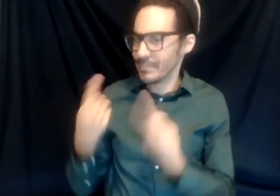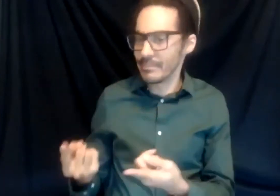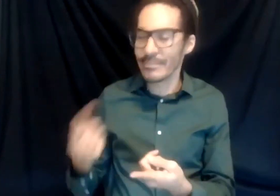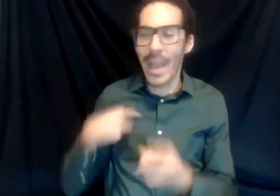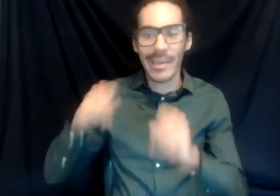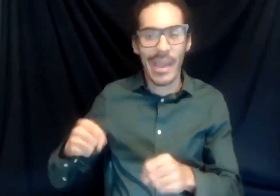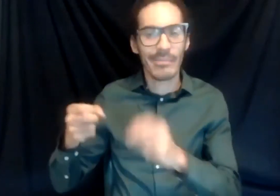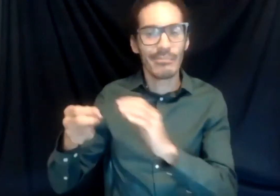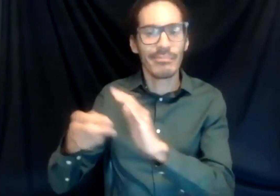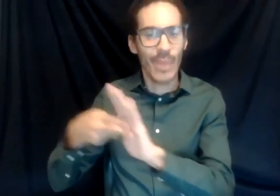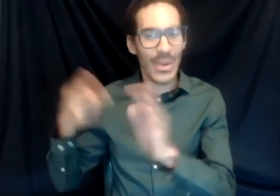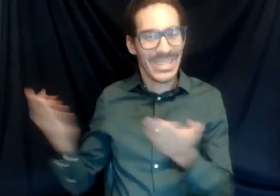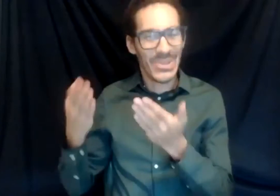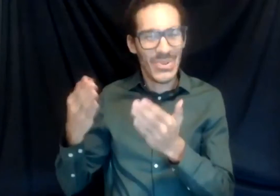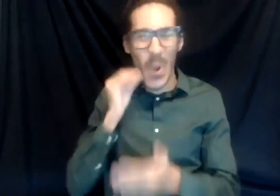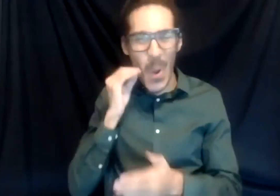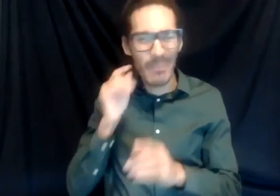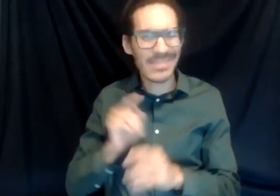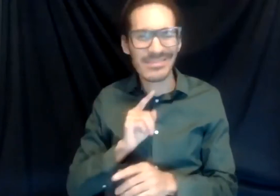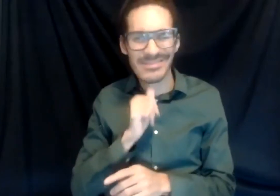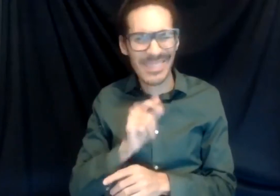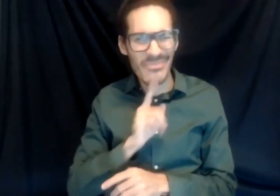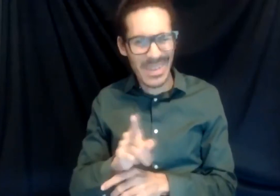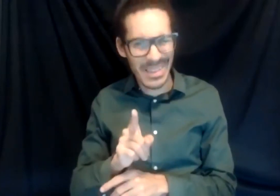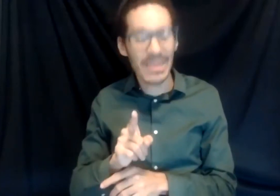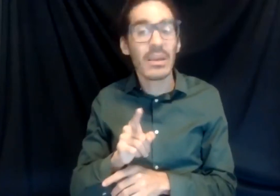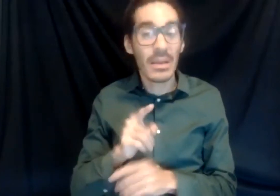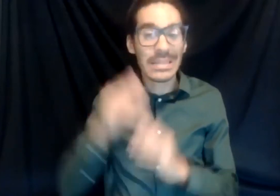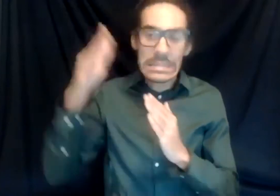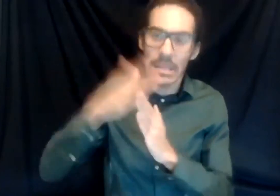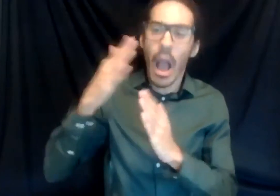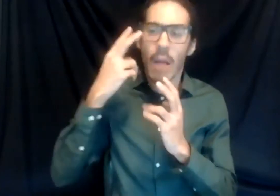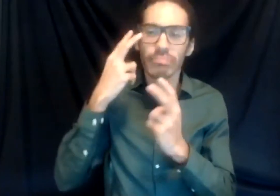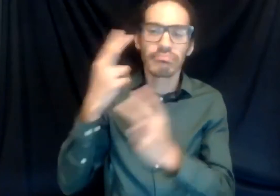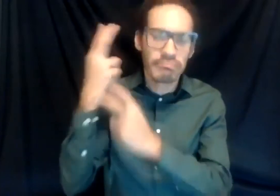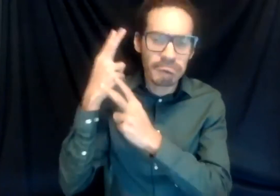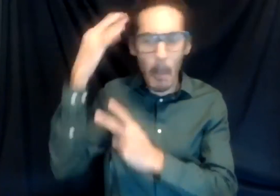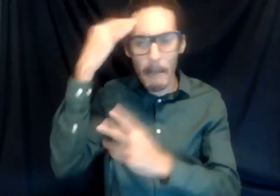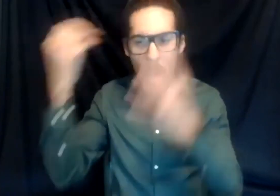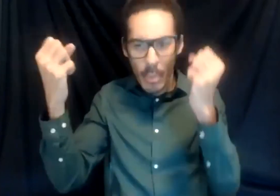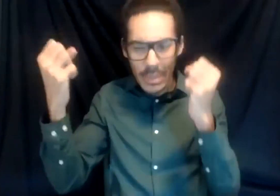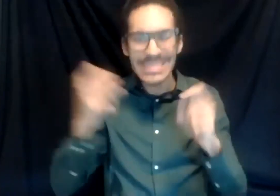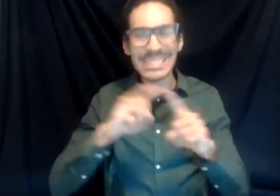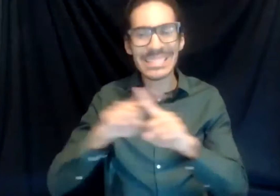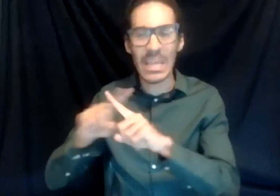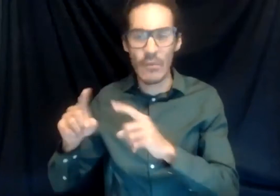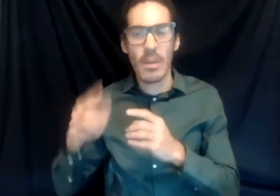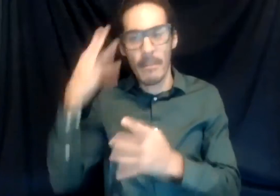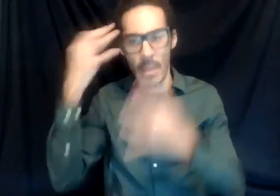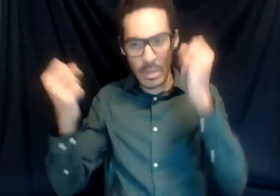not really. As fun as memories. I have different memories from different times. So I have memories when I